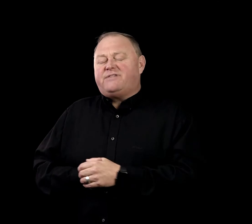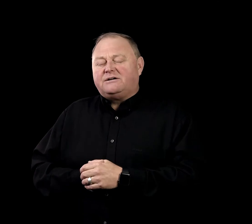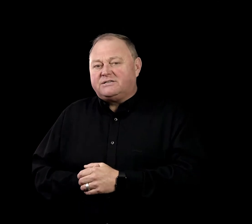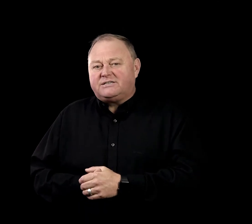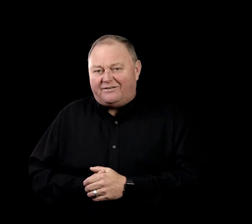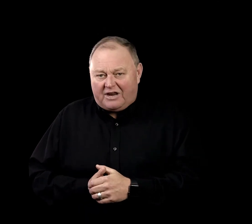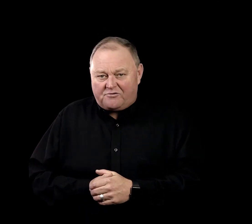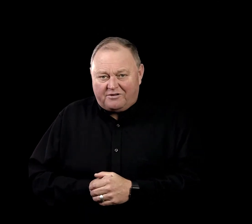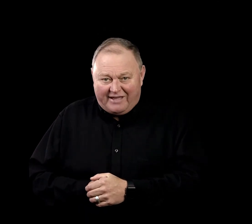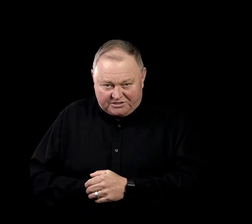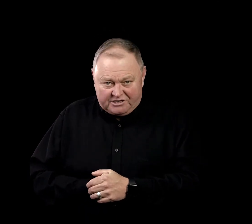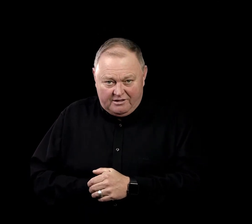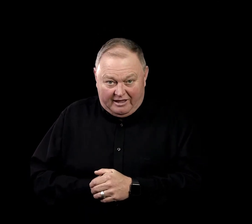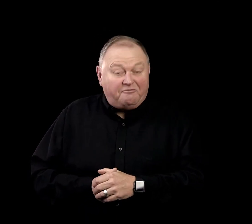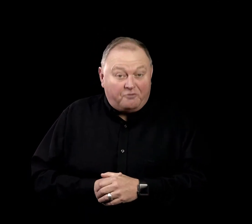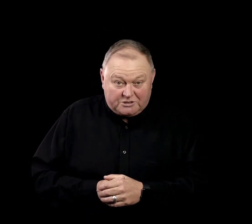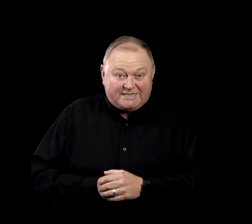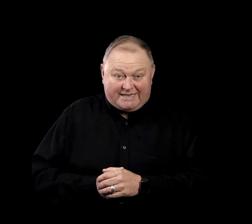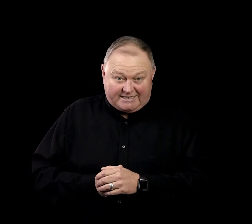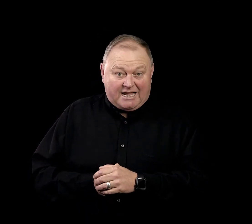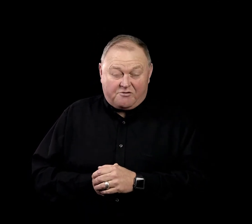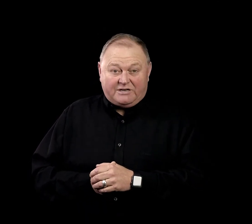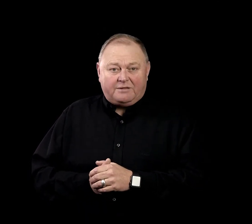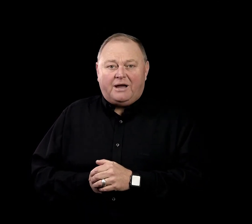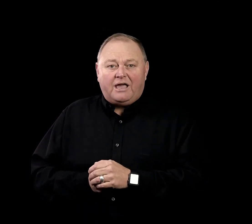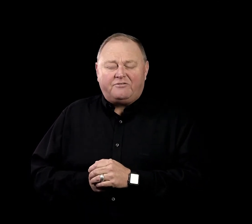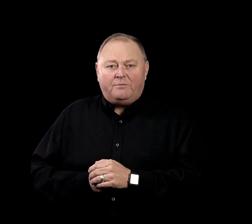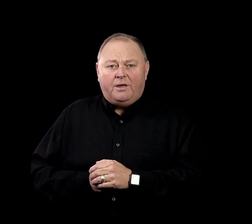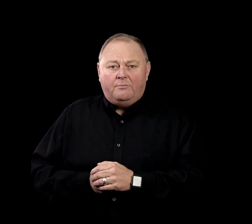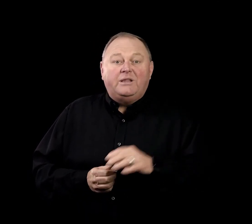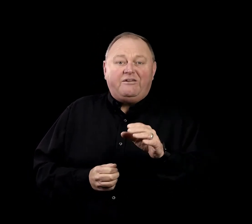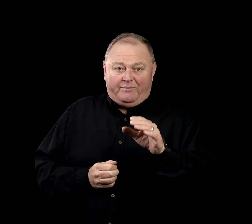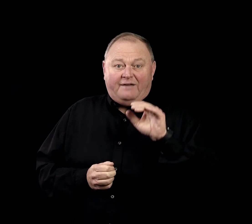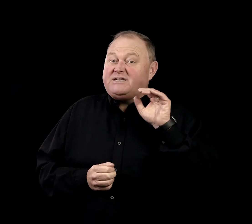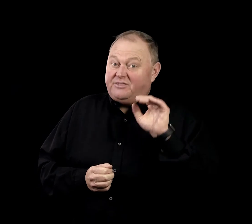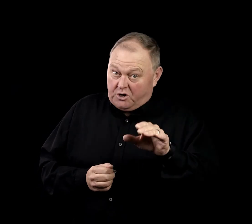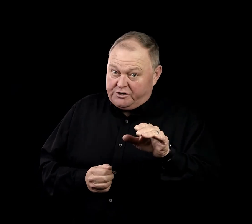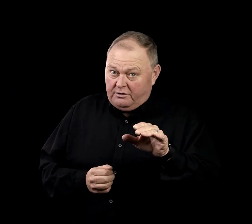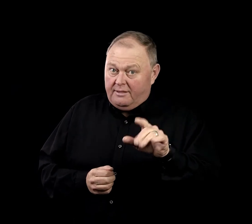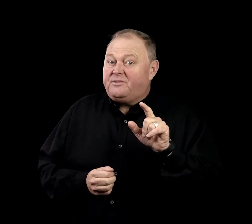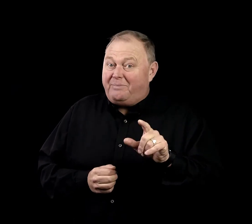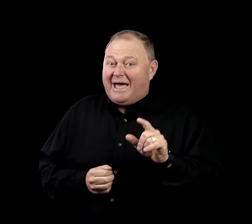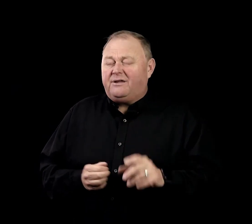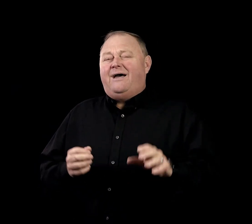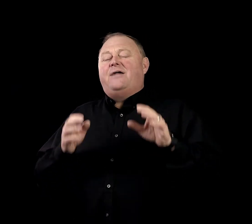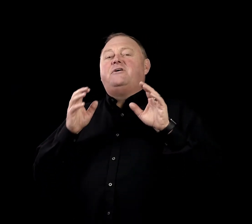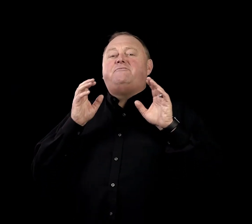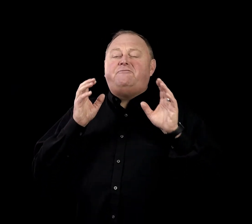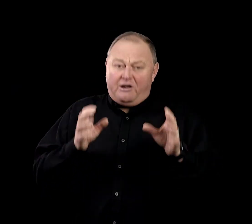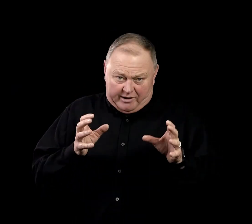,700 events in 46 countries in my lifetime. Believe me, I've seen the good, the bad, and the very